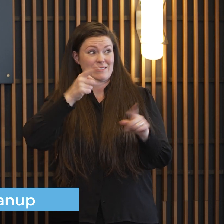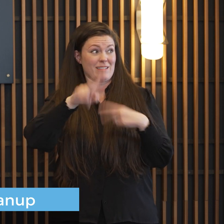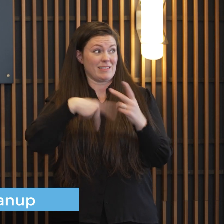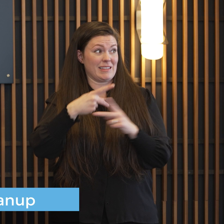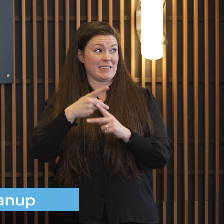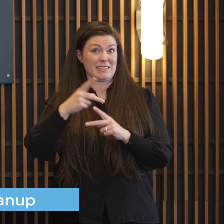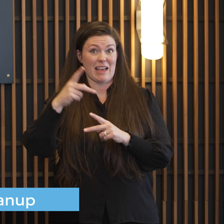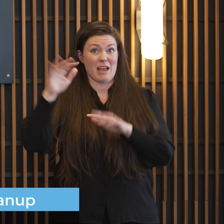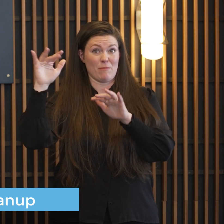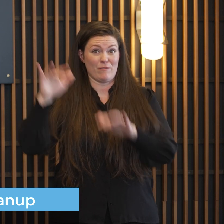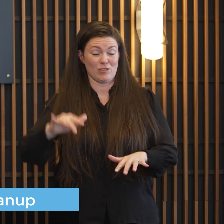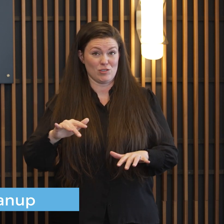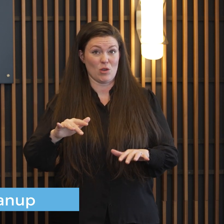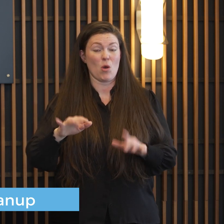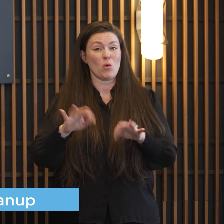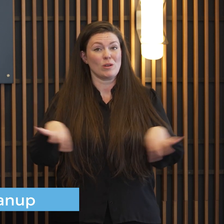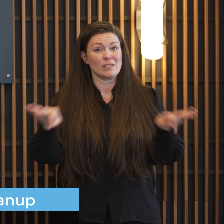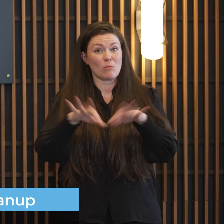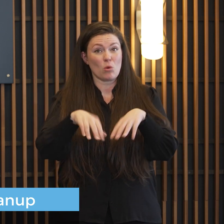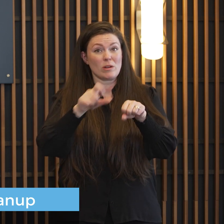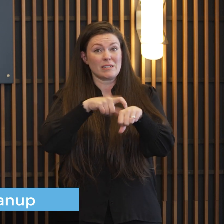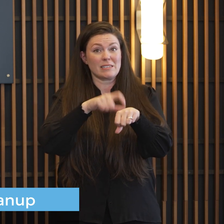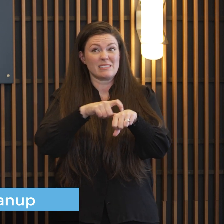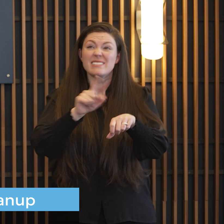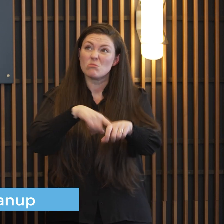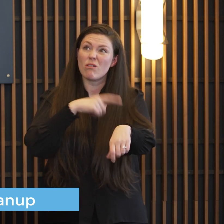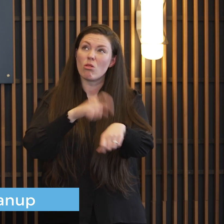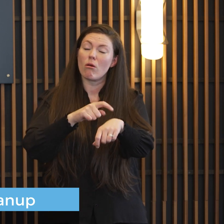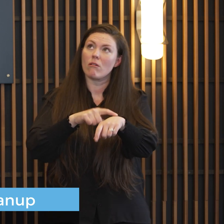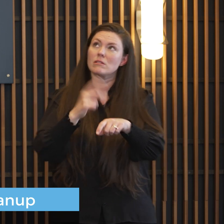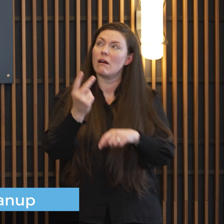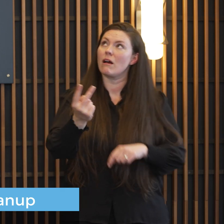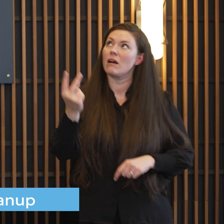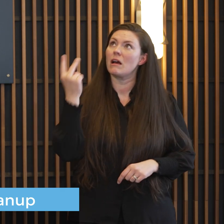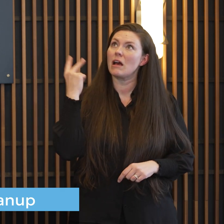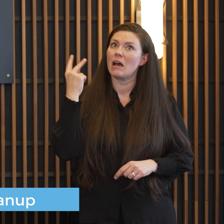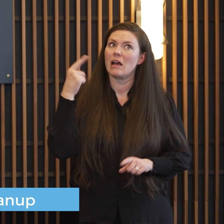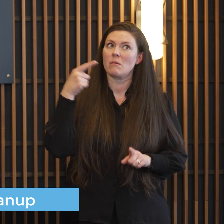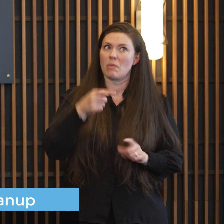before i have to think back many years since we've had one of this this size so